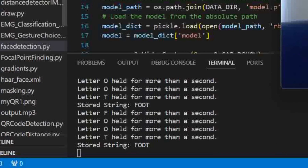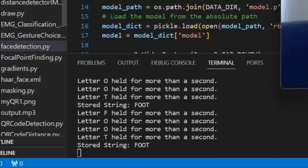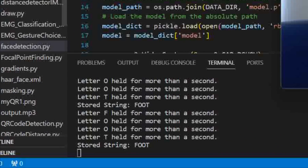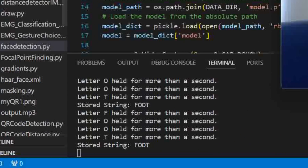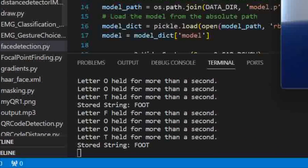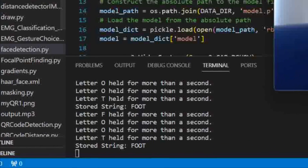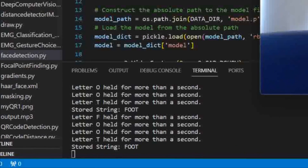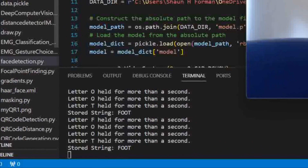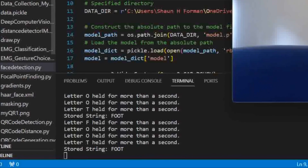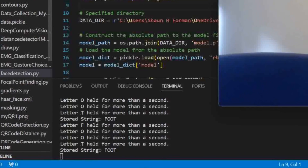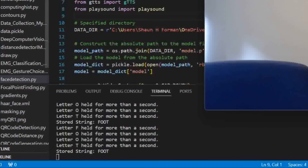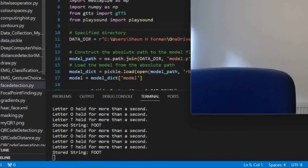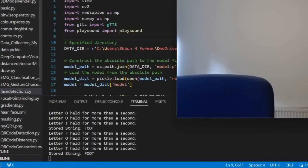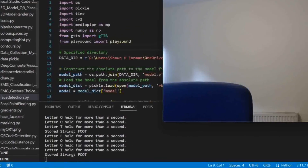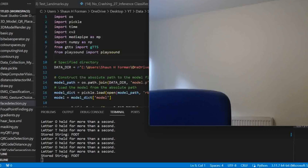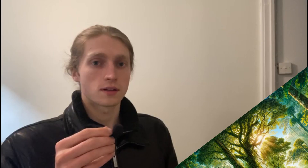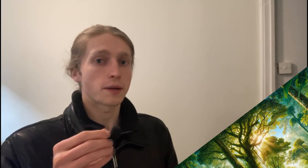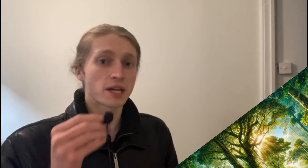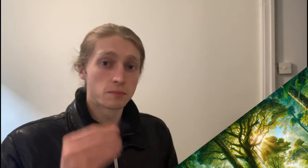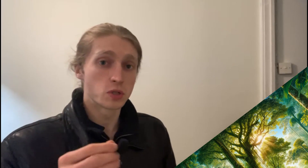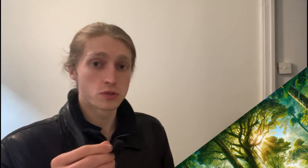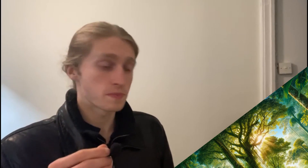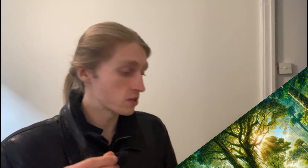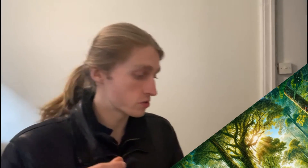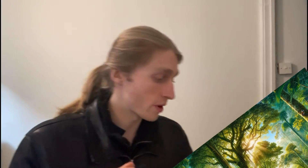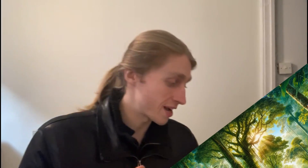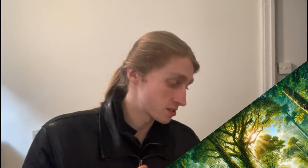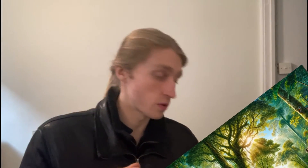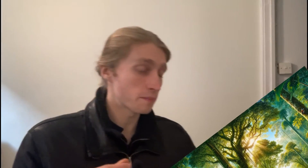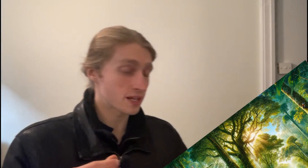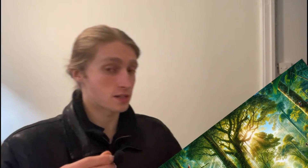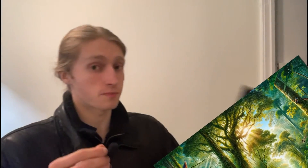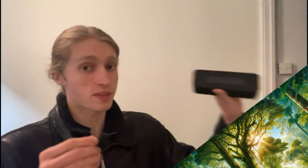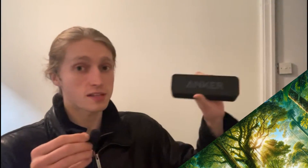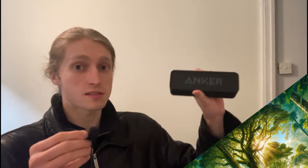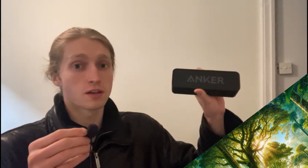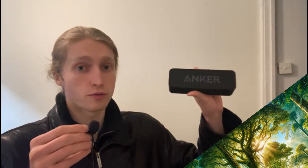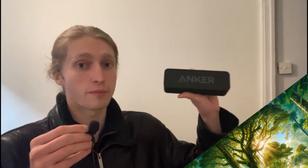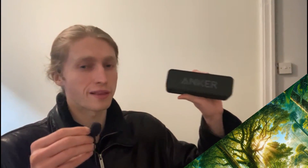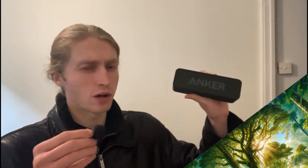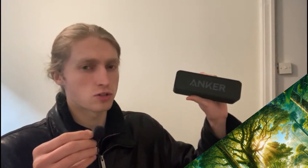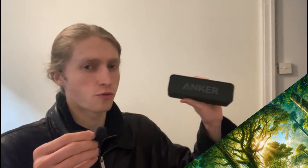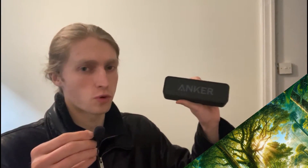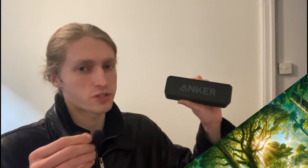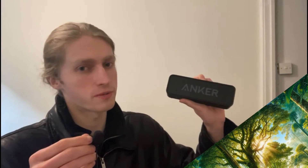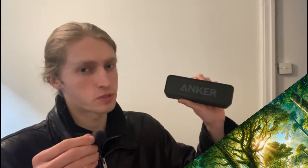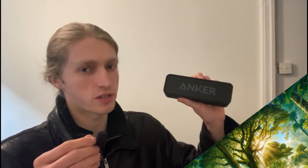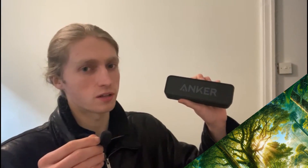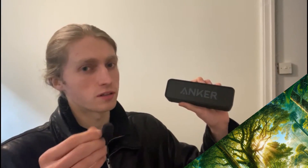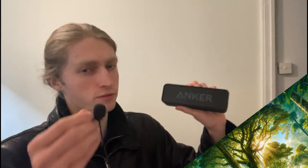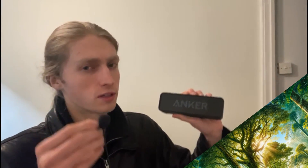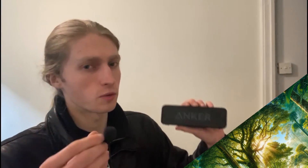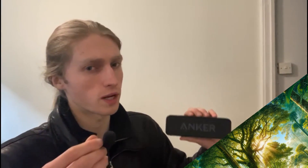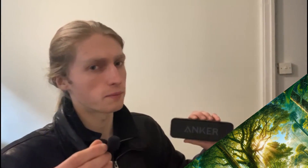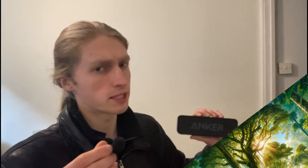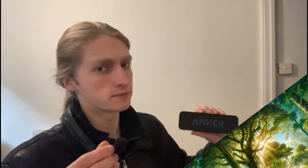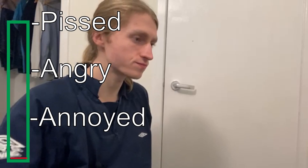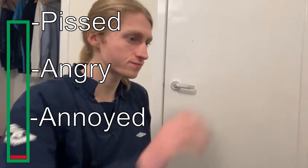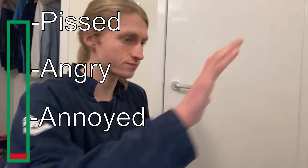Sounding like a goddamn shorts video. Now my computer speakers are ass, so I picked up this from that large forest in Brazil, if you know what I mean. And shebang,